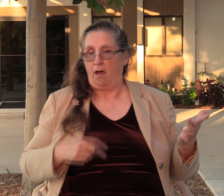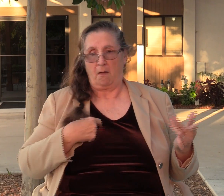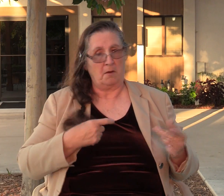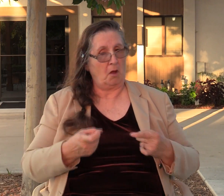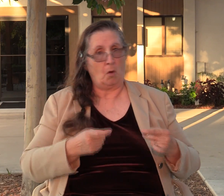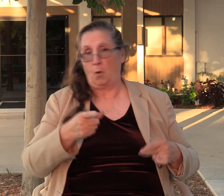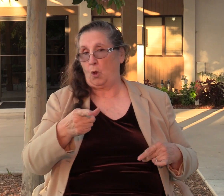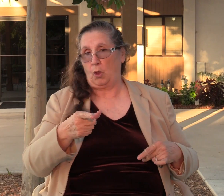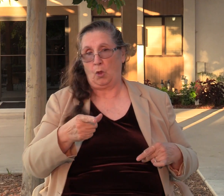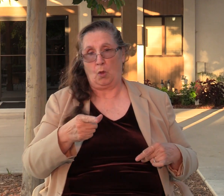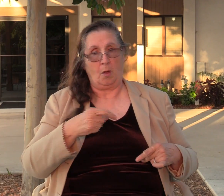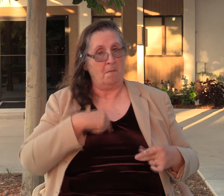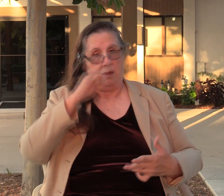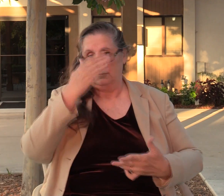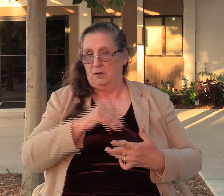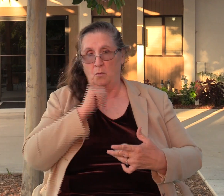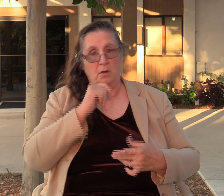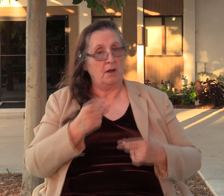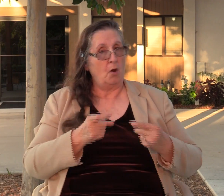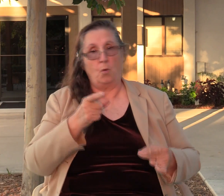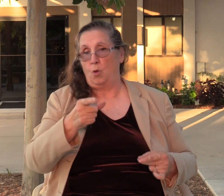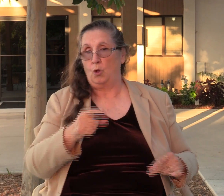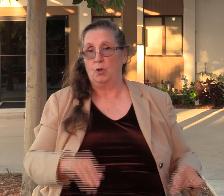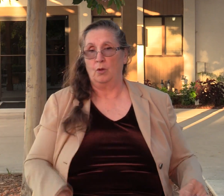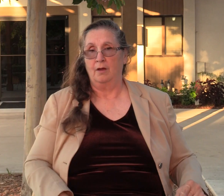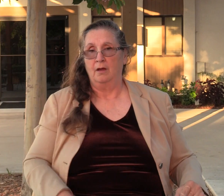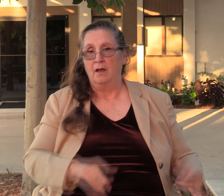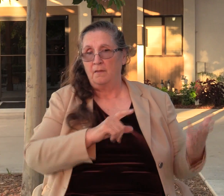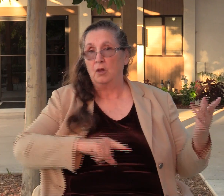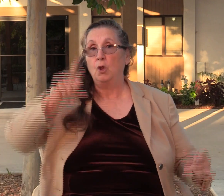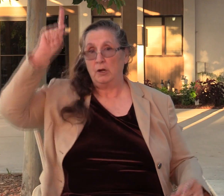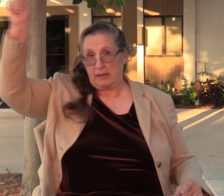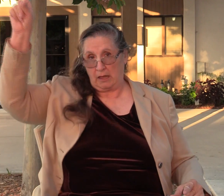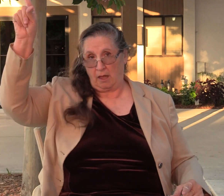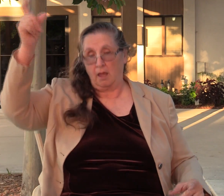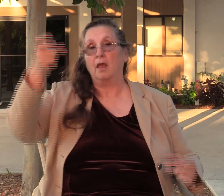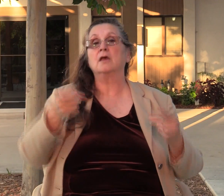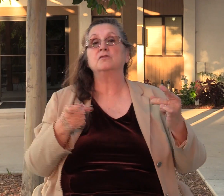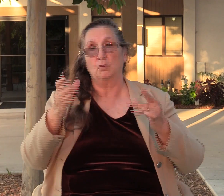nor will my sons rule over you, but the Lord will rule over you, right?